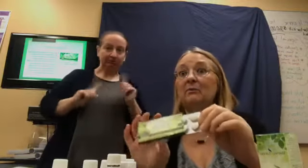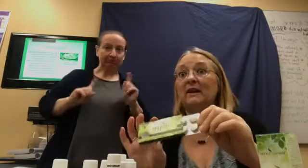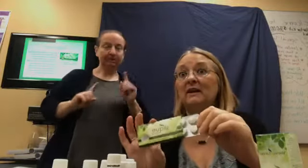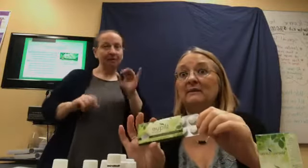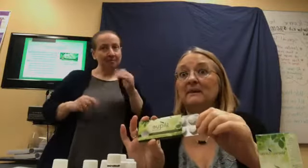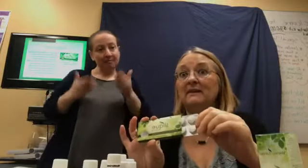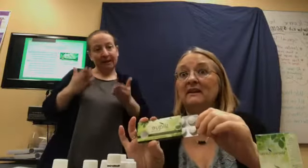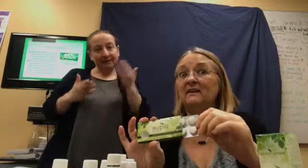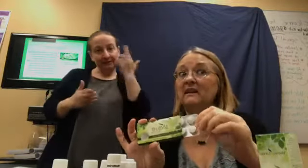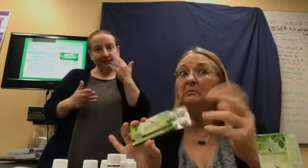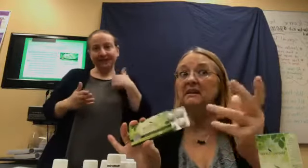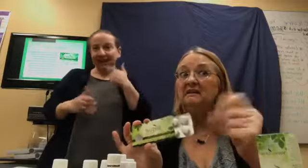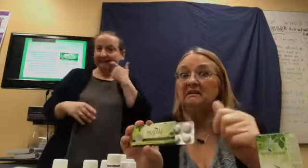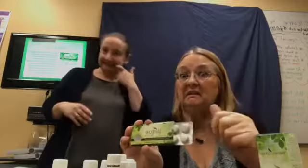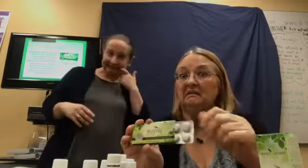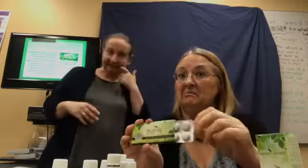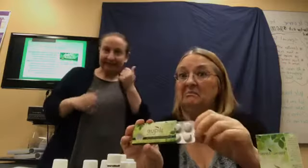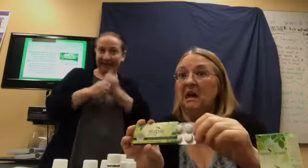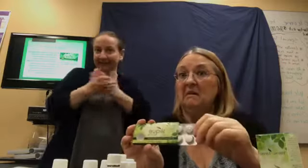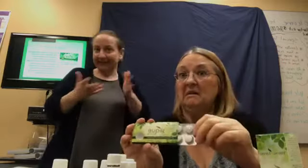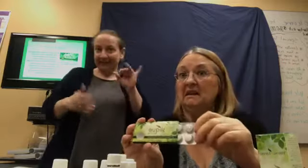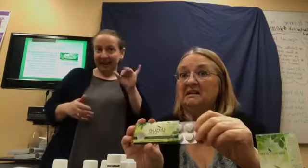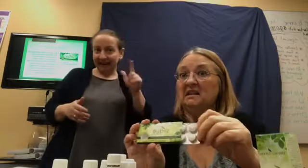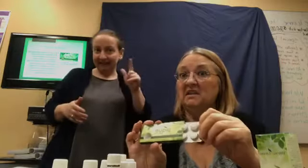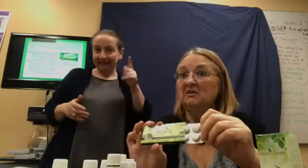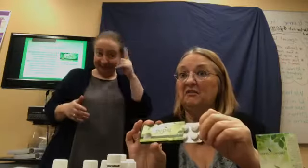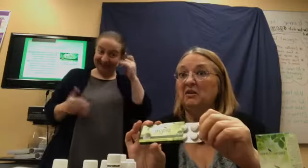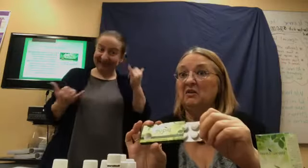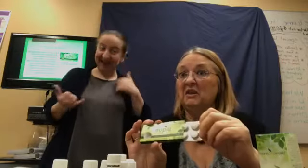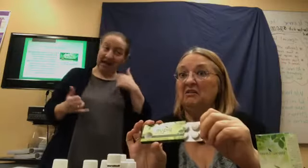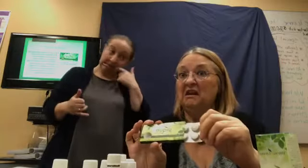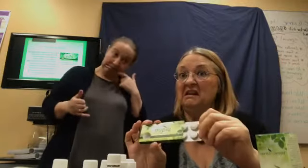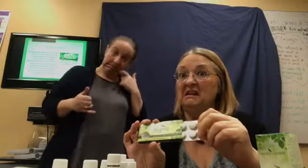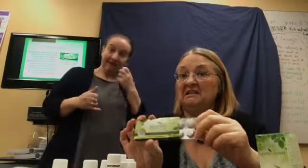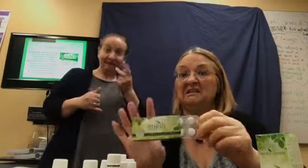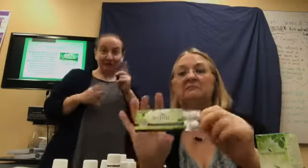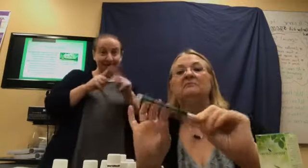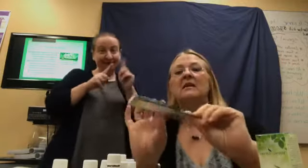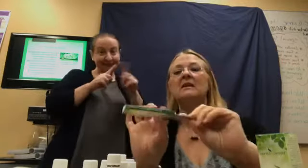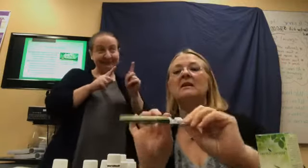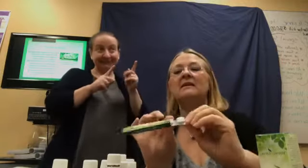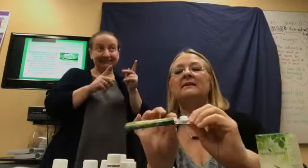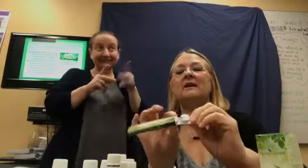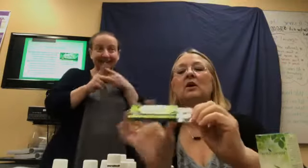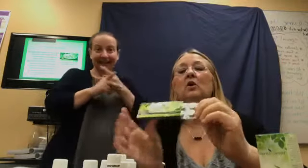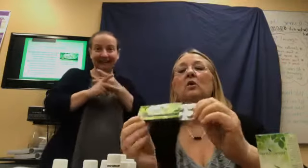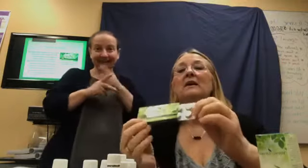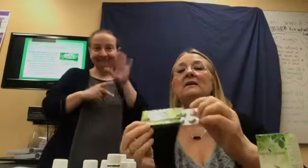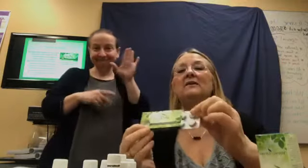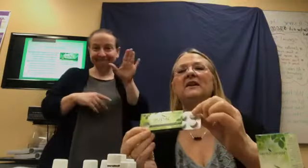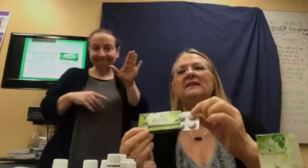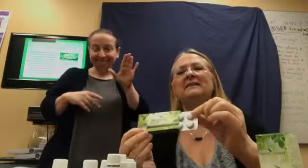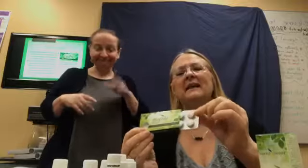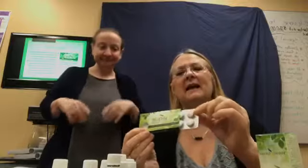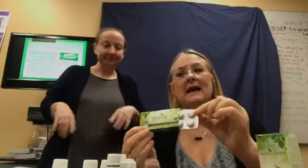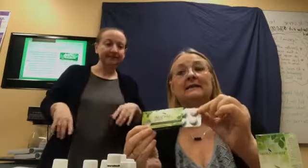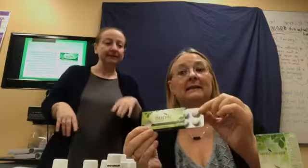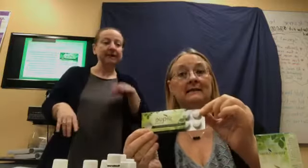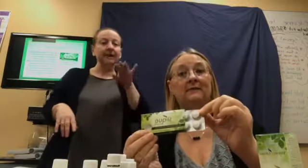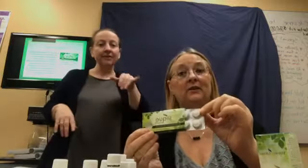what gets me addicted because I'm addicted to a few of their lines. So, this has a different